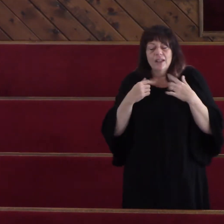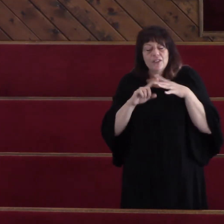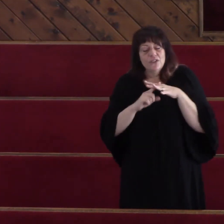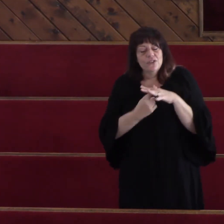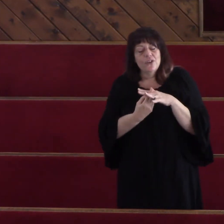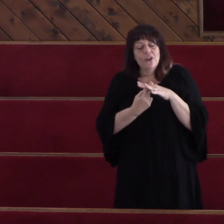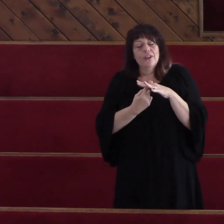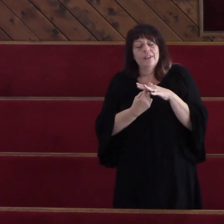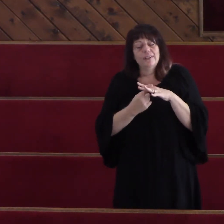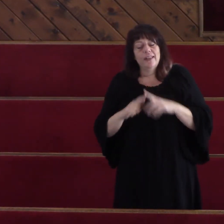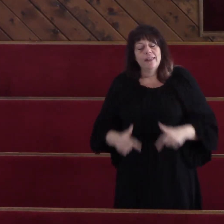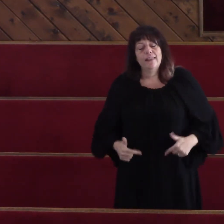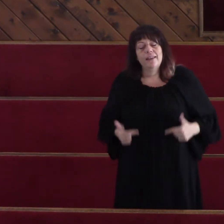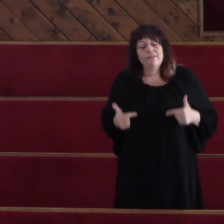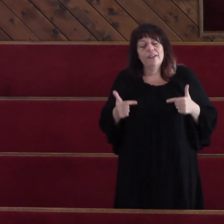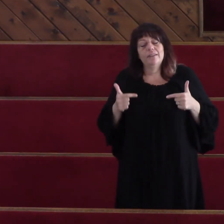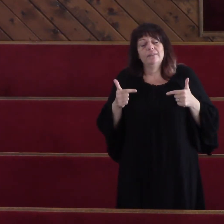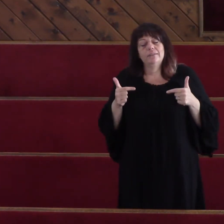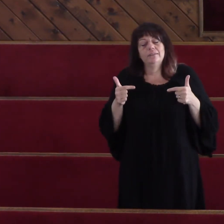started living